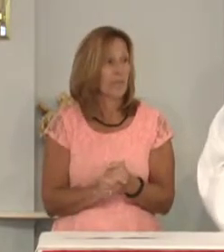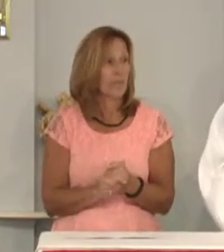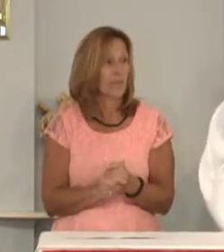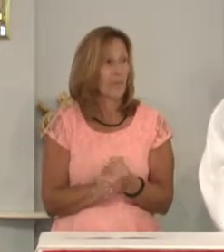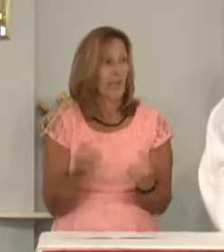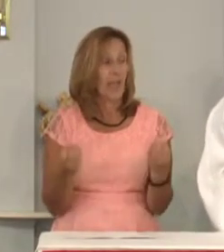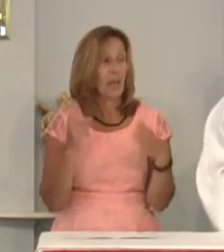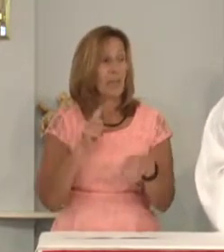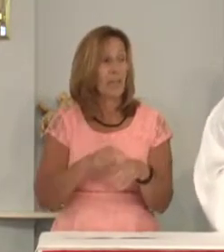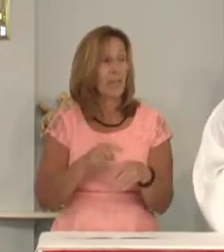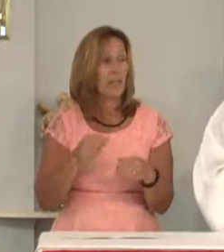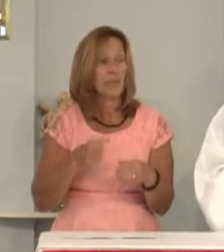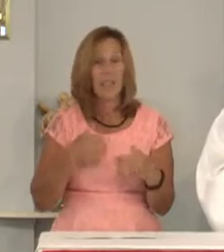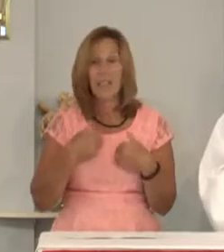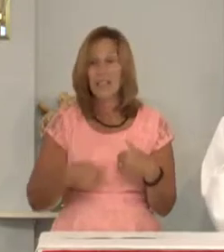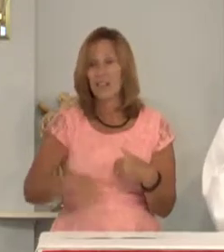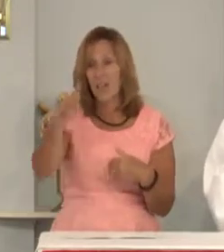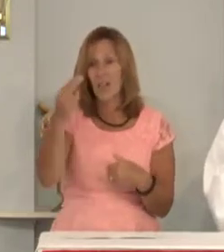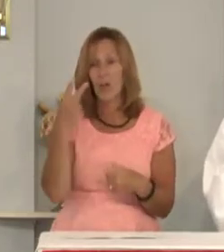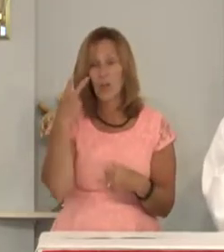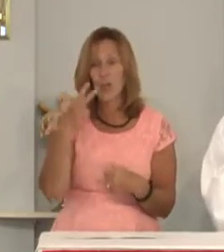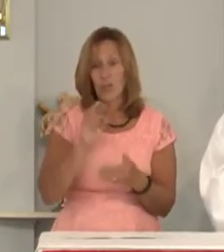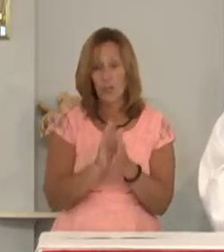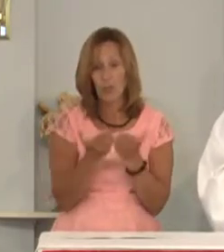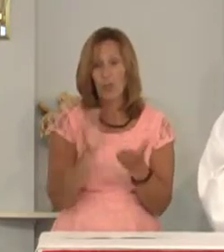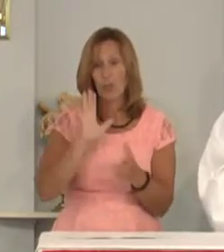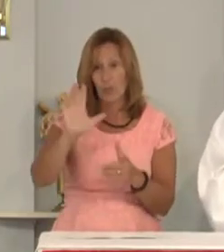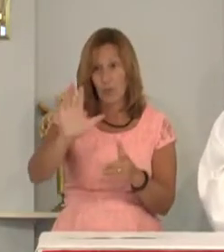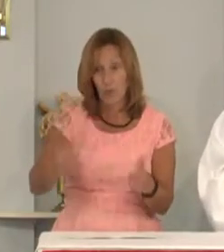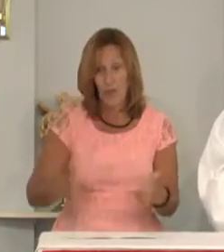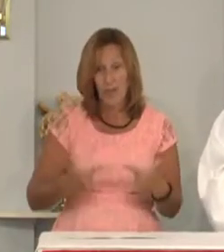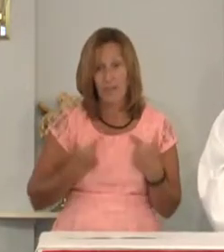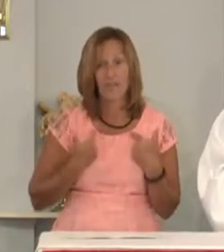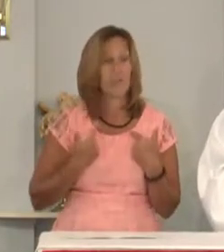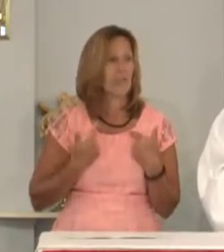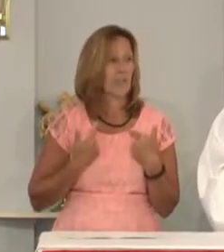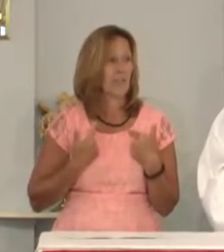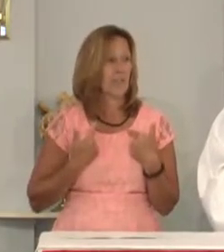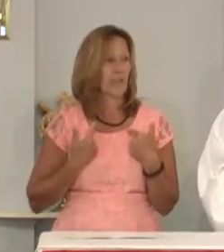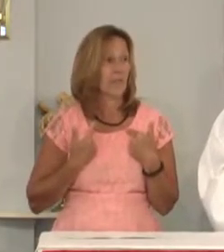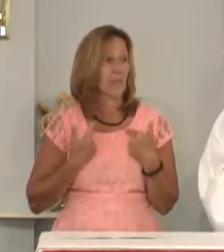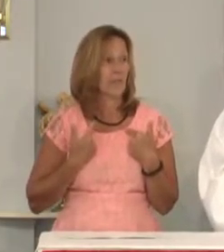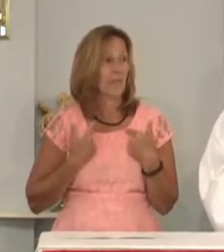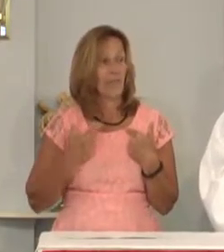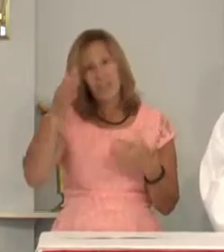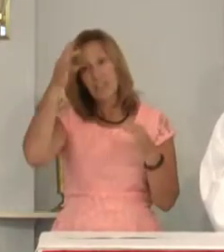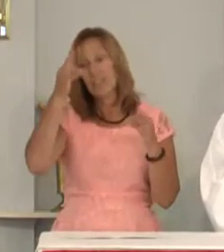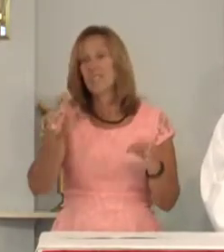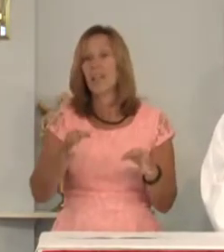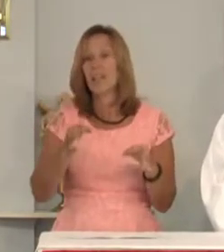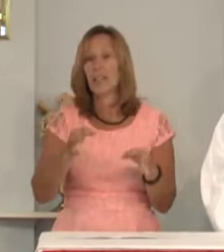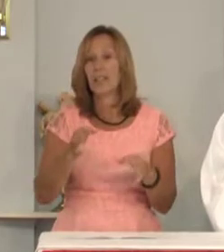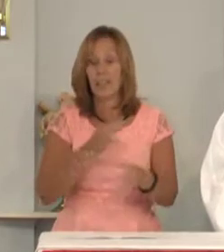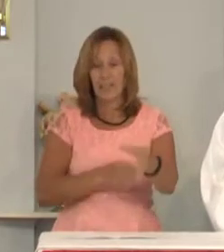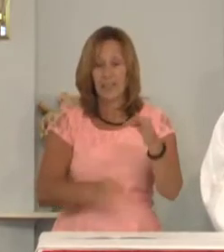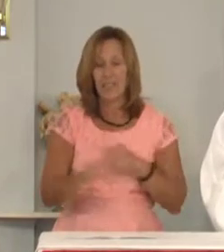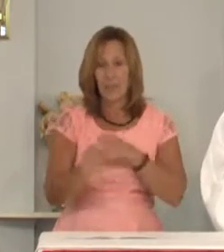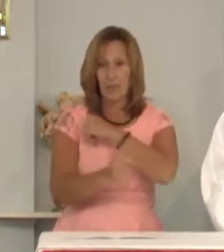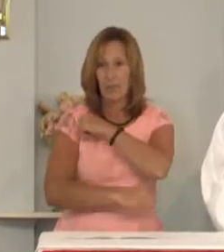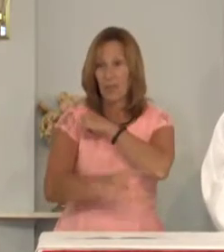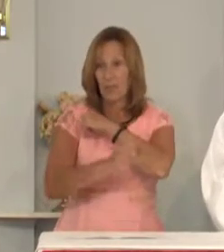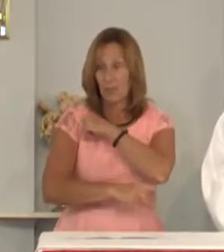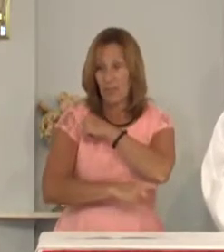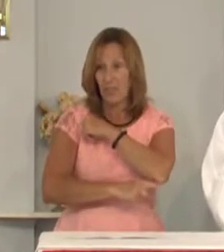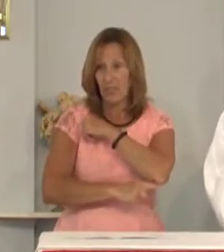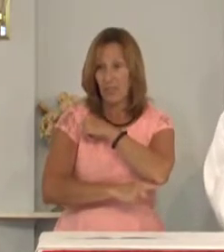How often has God looked at the book of your life and decided instead of punishment